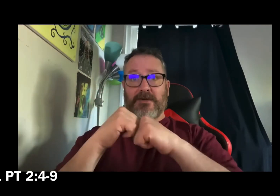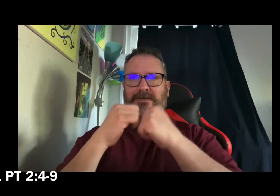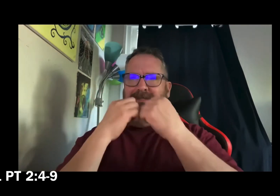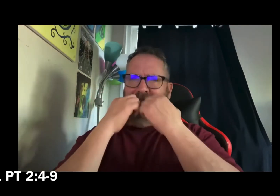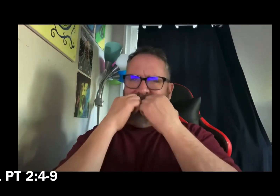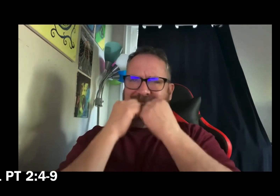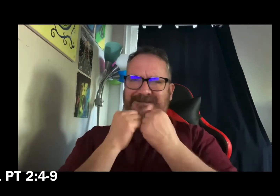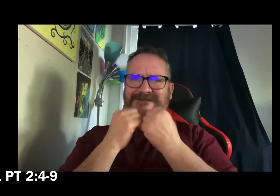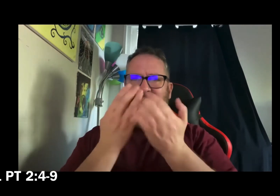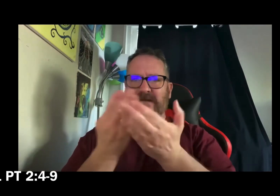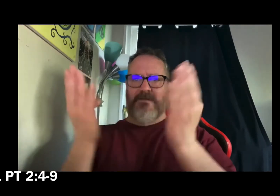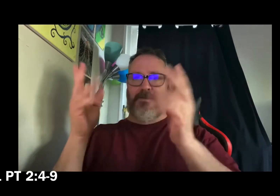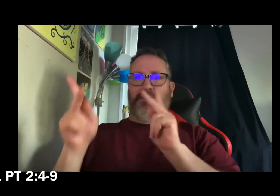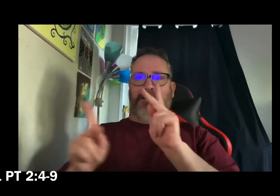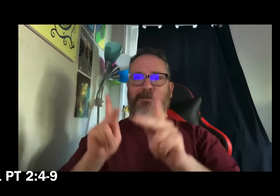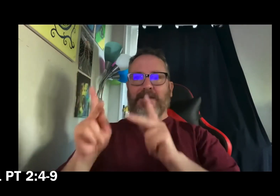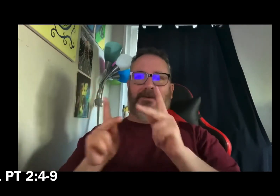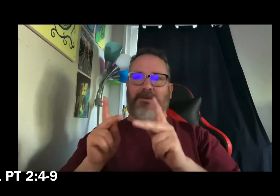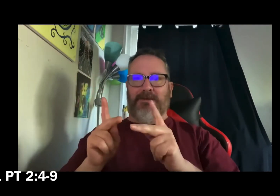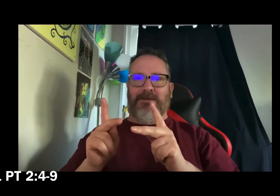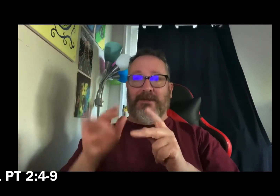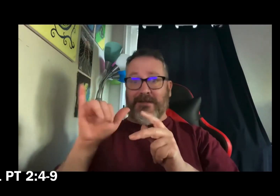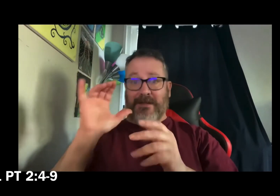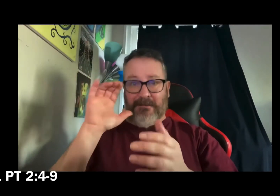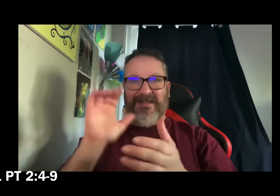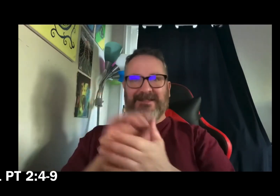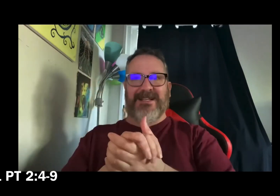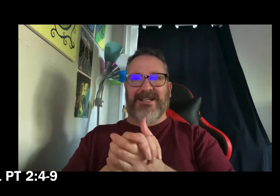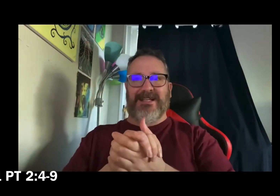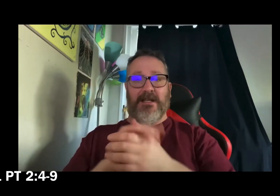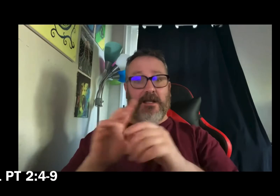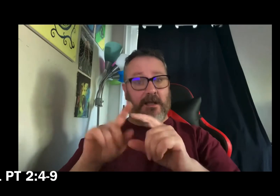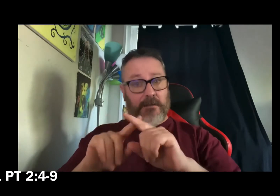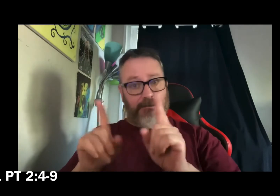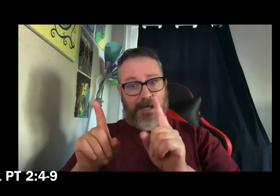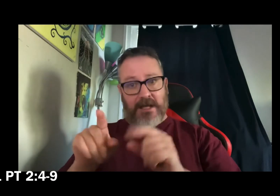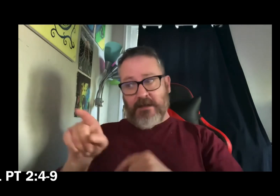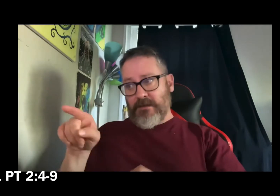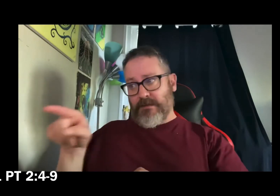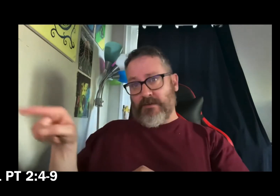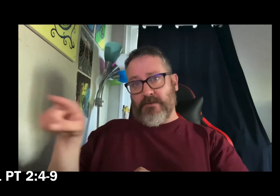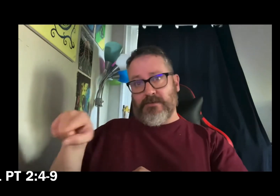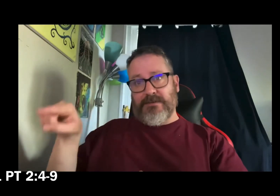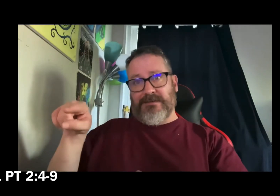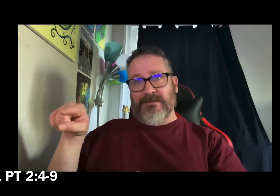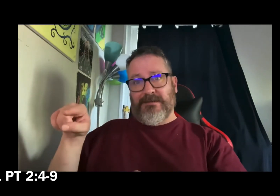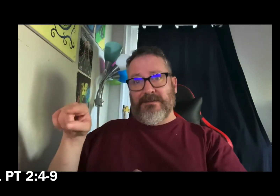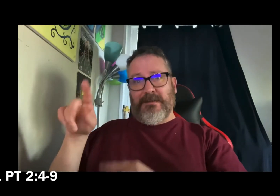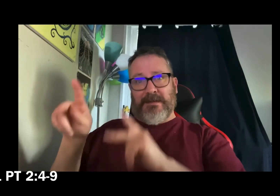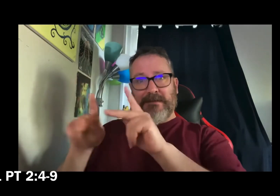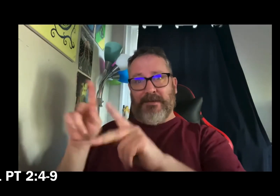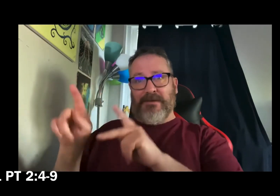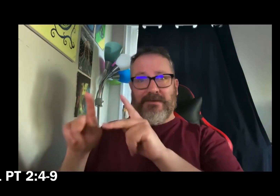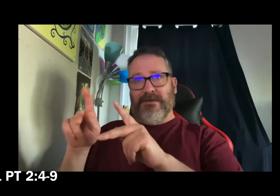Therefore, its value is for you who have faith, but for those without faith,